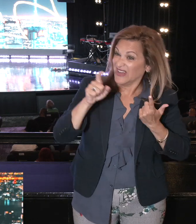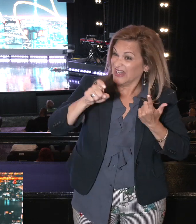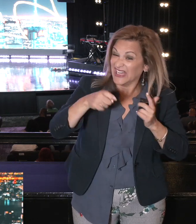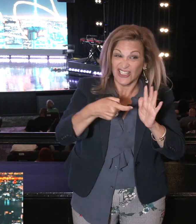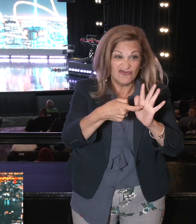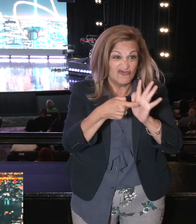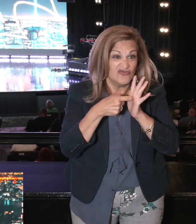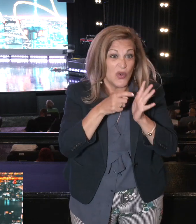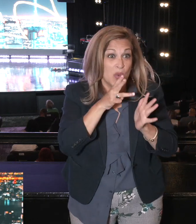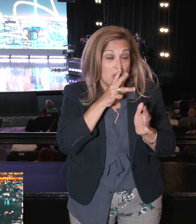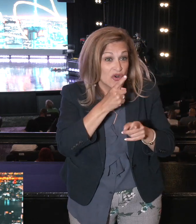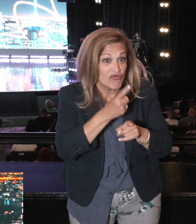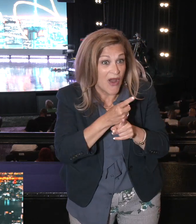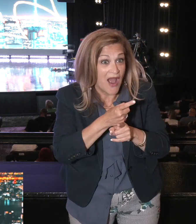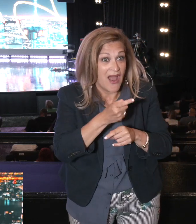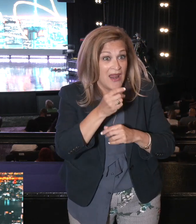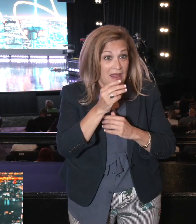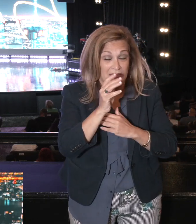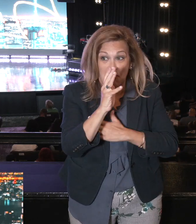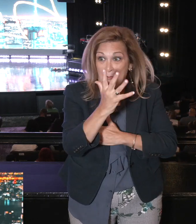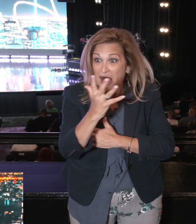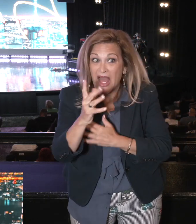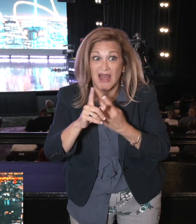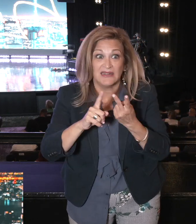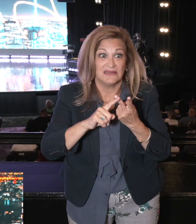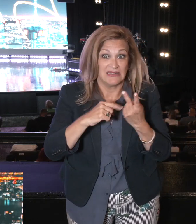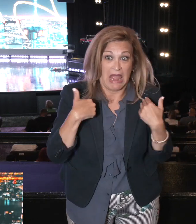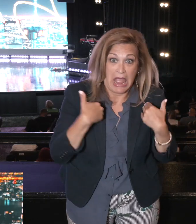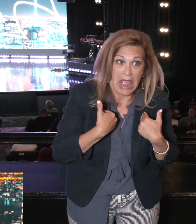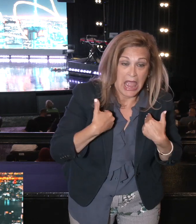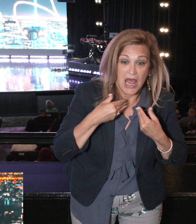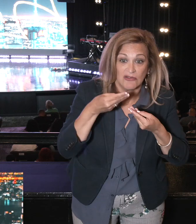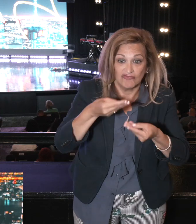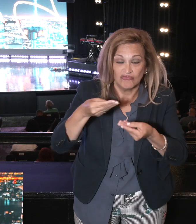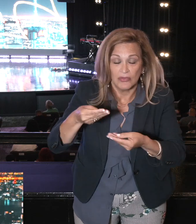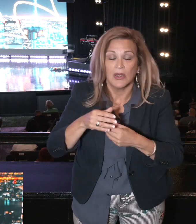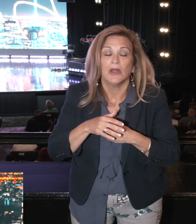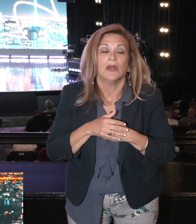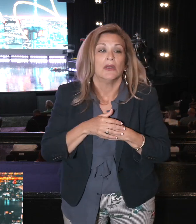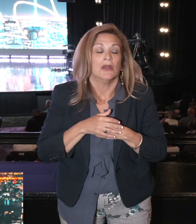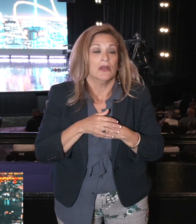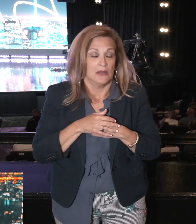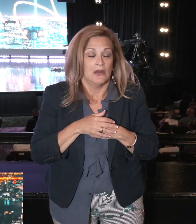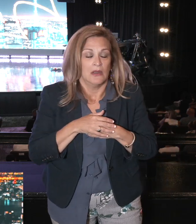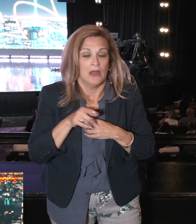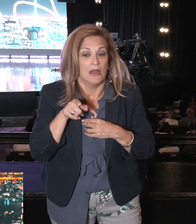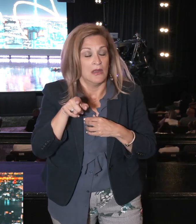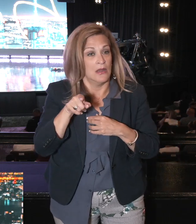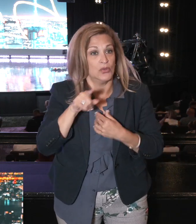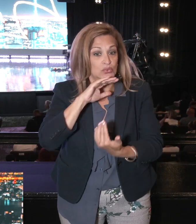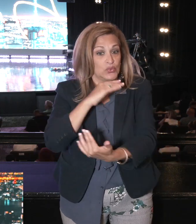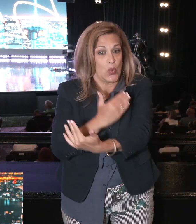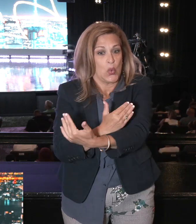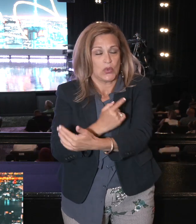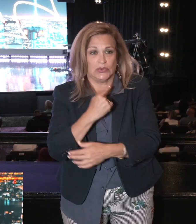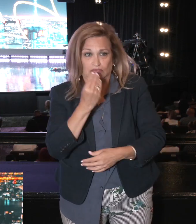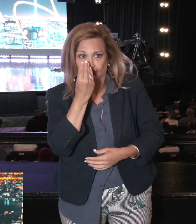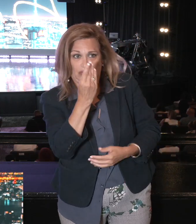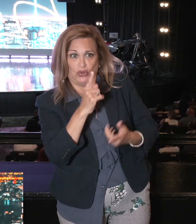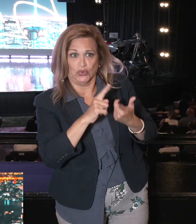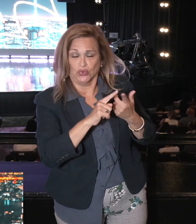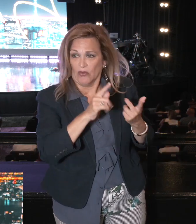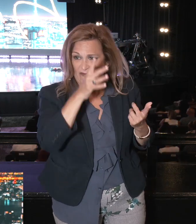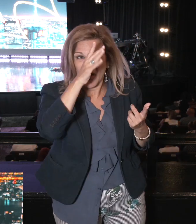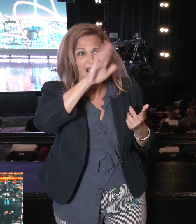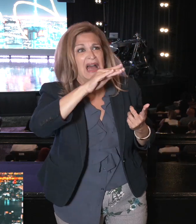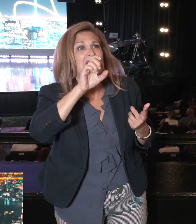livestock, you got to give them water. And so she asked her father, Caleb, about having a spring, and he said, I'm going to give you the upper and the lower springs. I'm going to